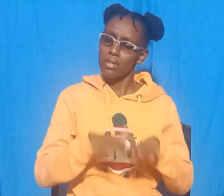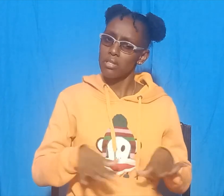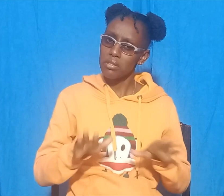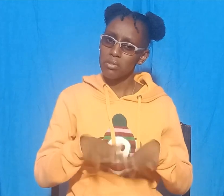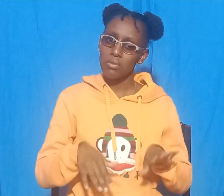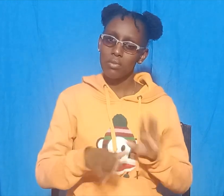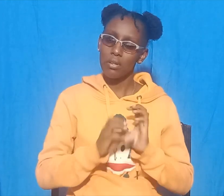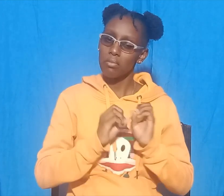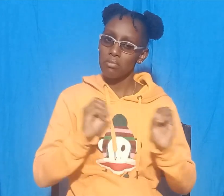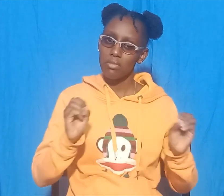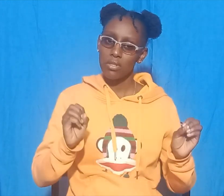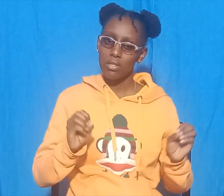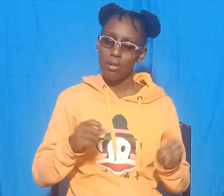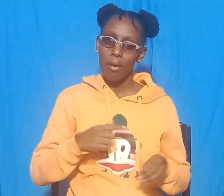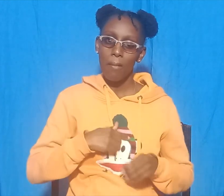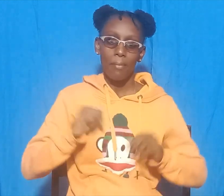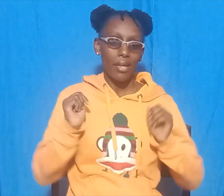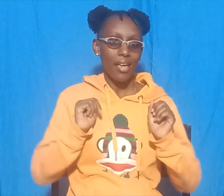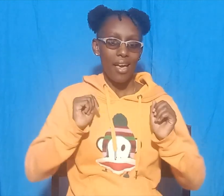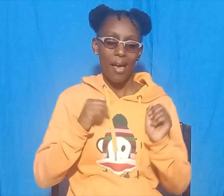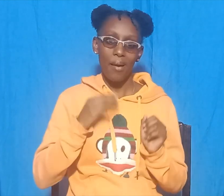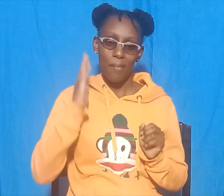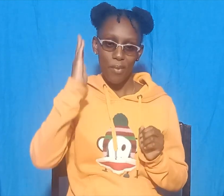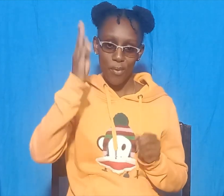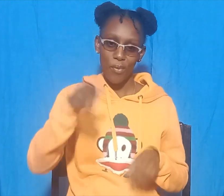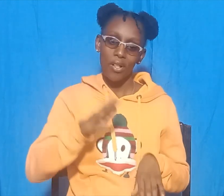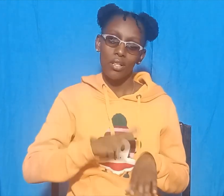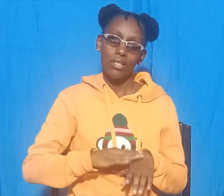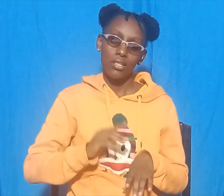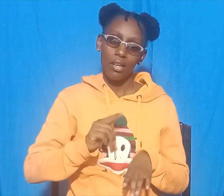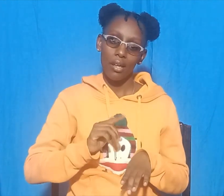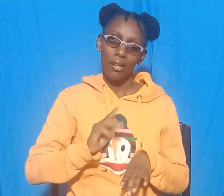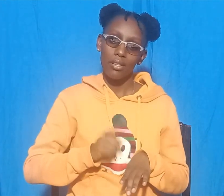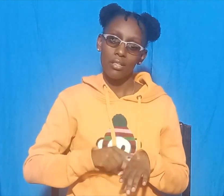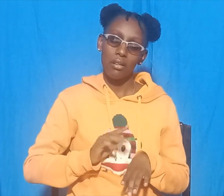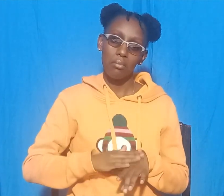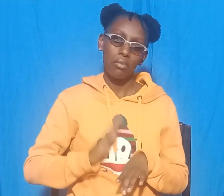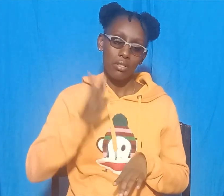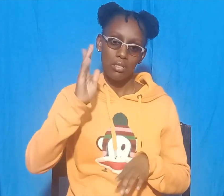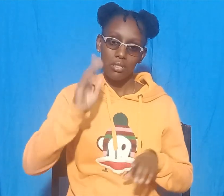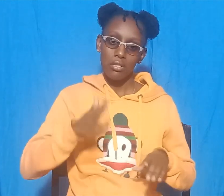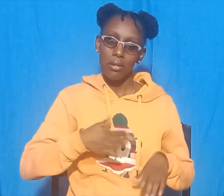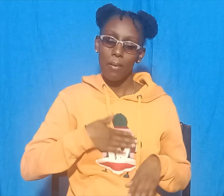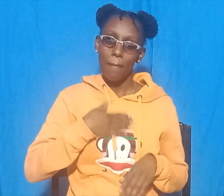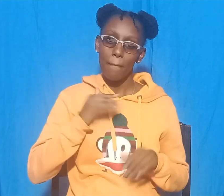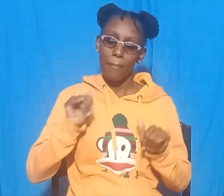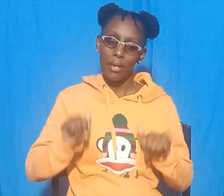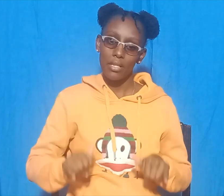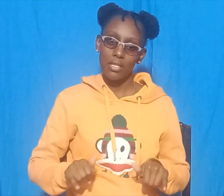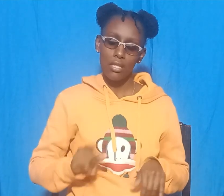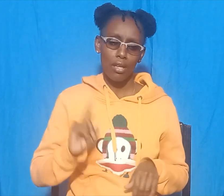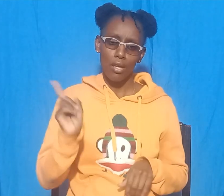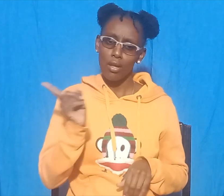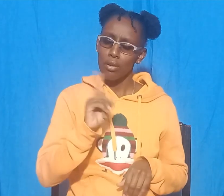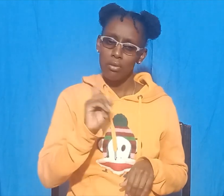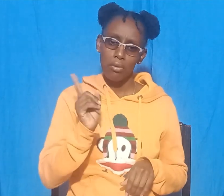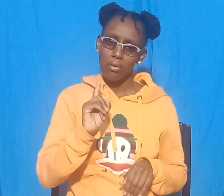happier if I stay on my tree. Oh, no, no, said the croc there.